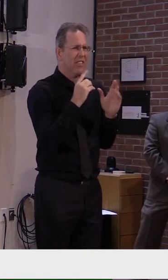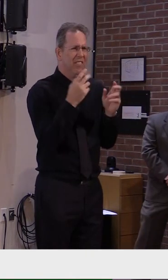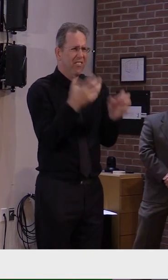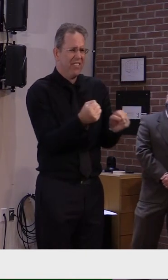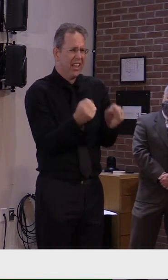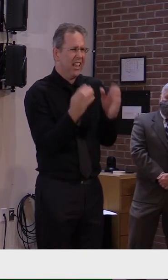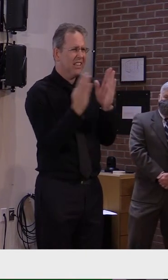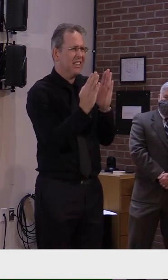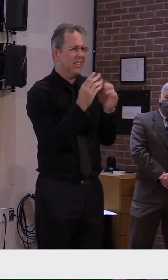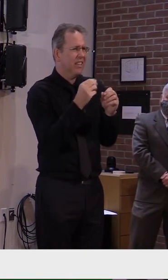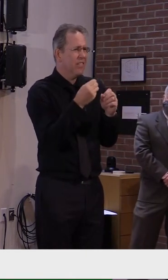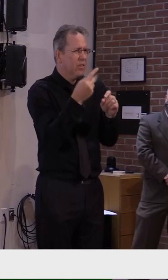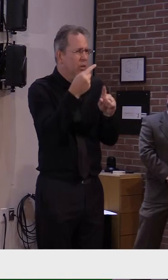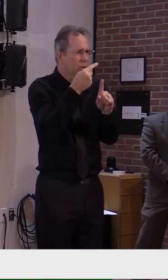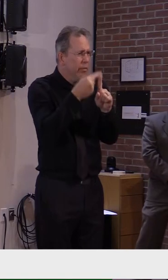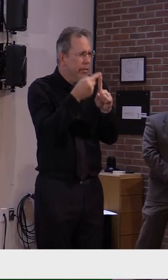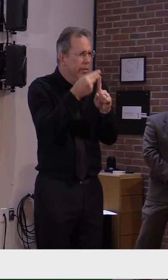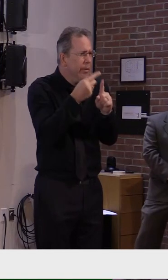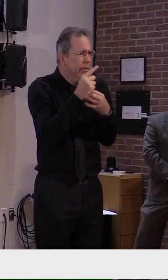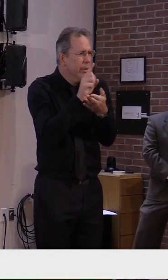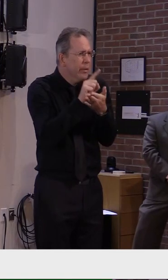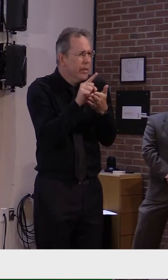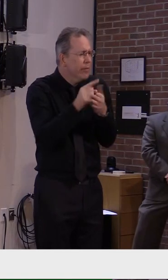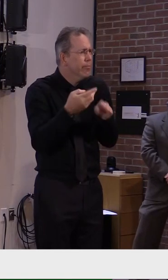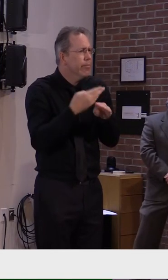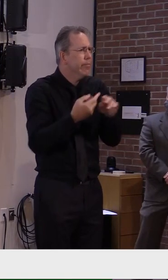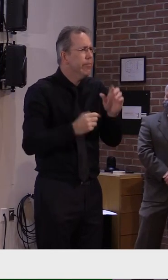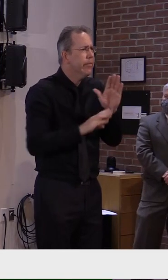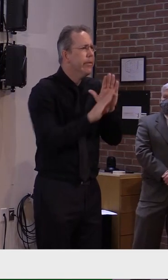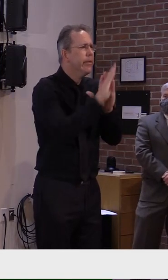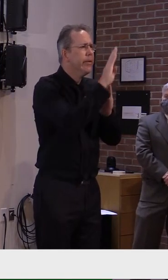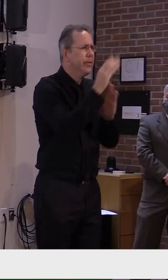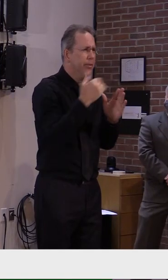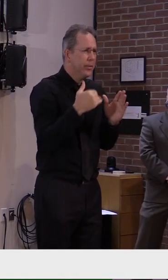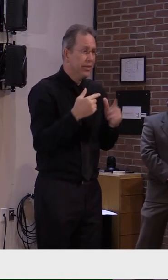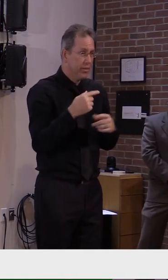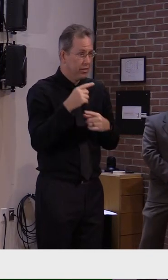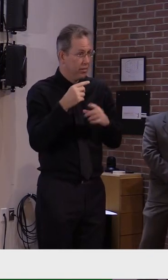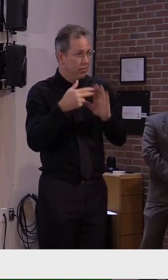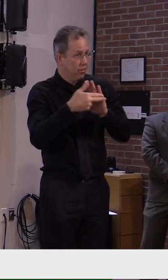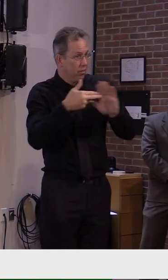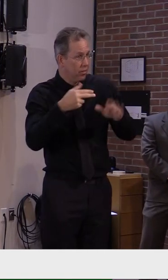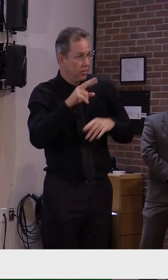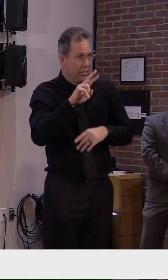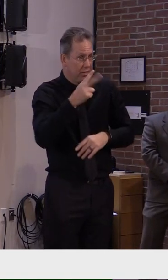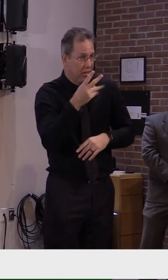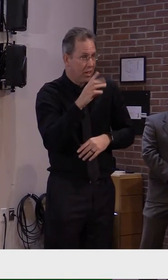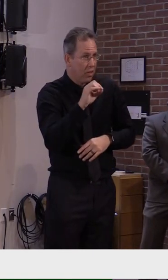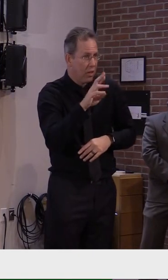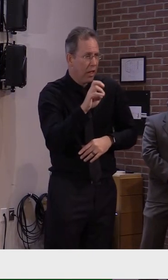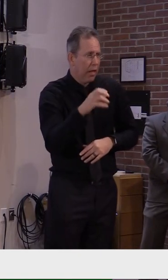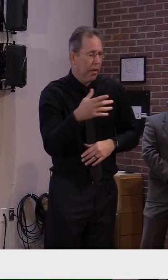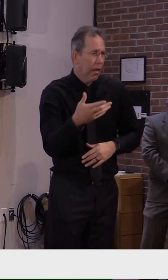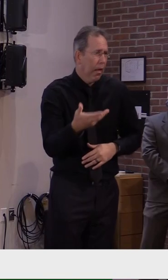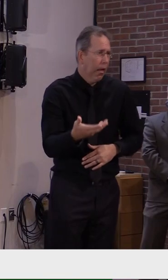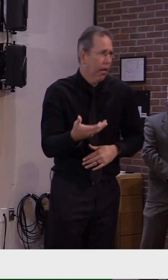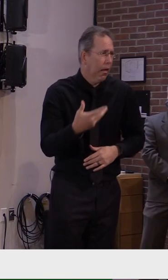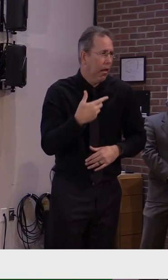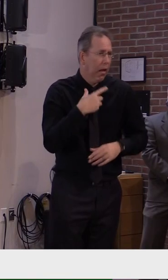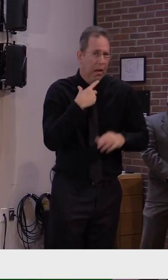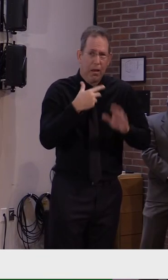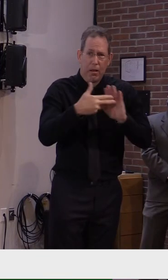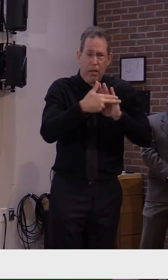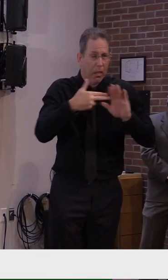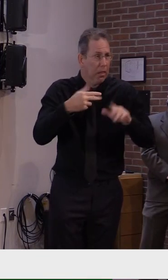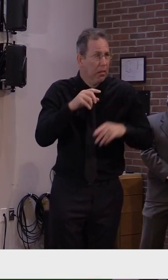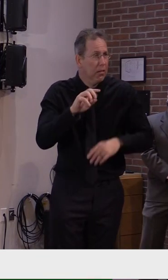I don't know if you'd classify it as the second wave. I think we talked about this before. It might be like the third wave. I'm not sure. But,